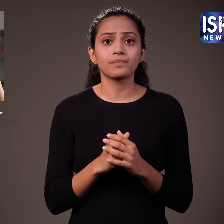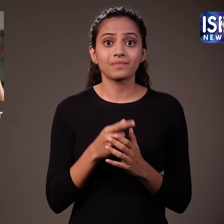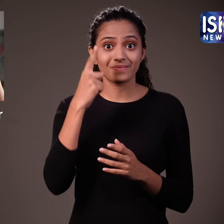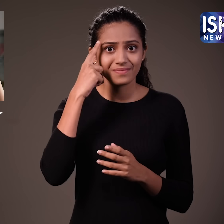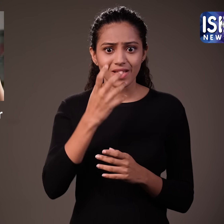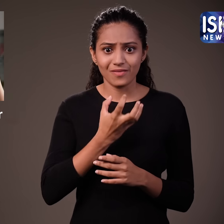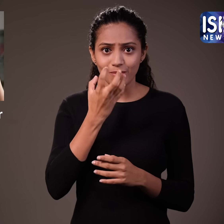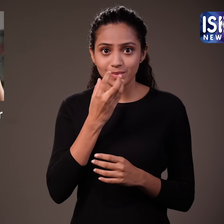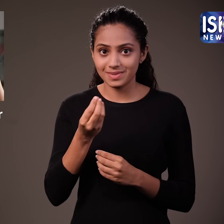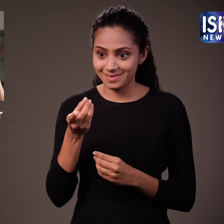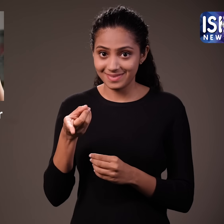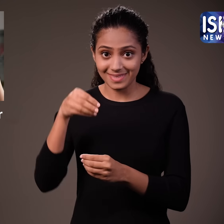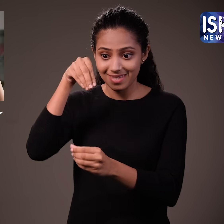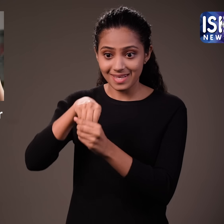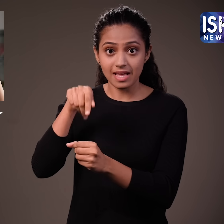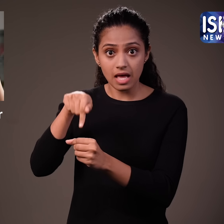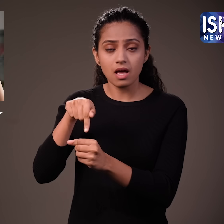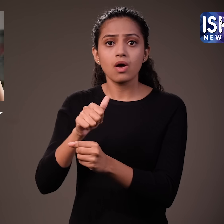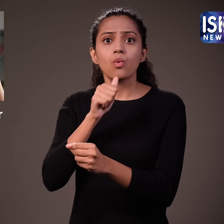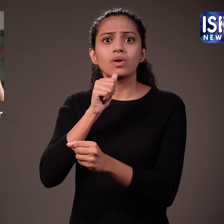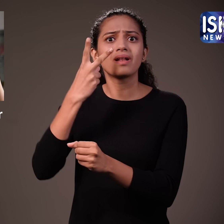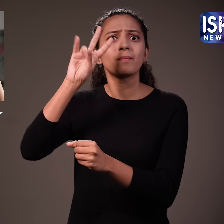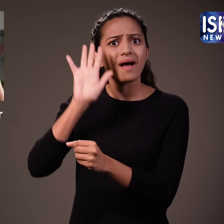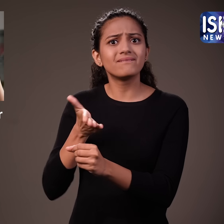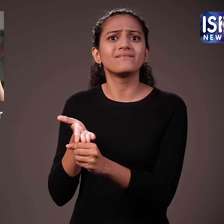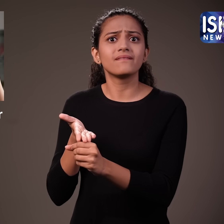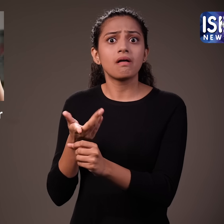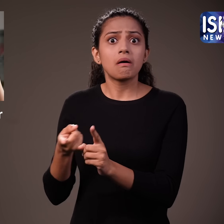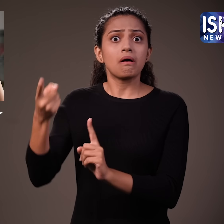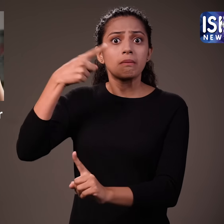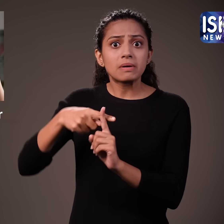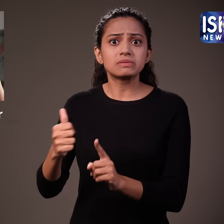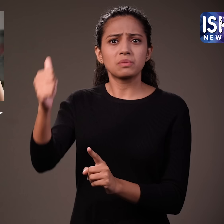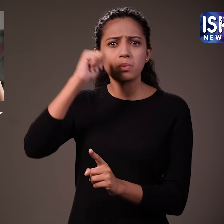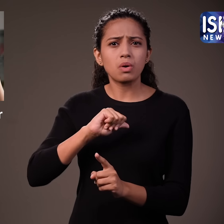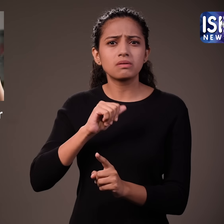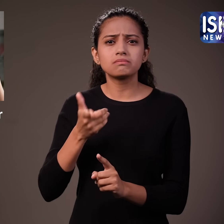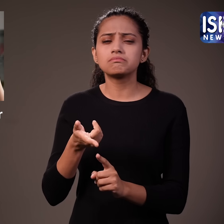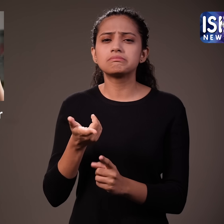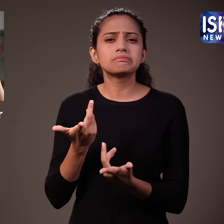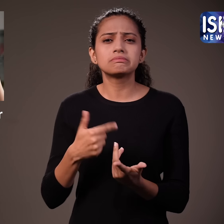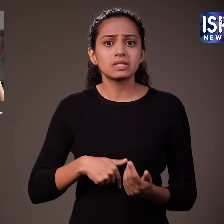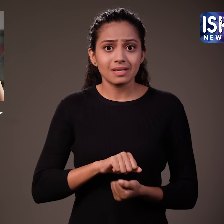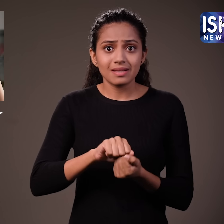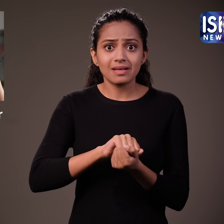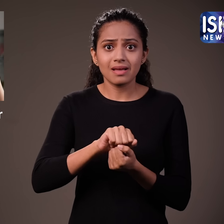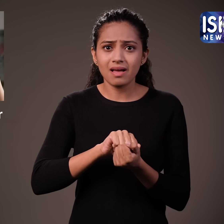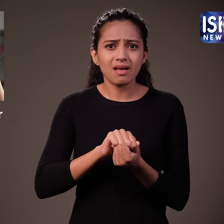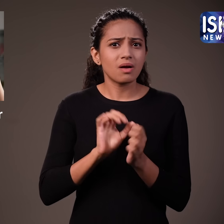Many even do so after eating fruits that are already rich in water content. This causes problems in digestion.